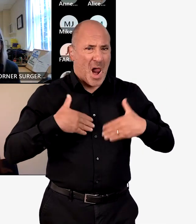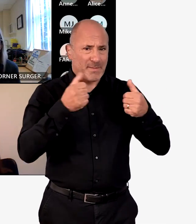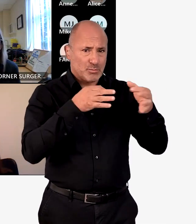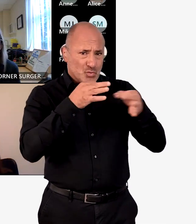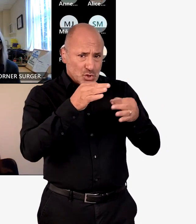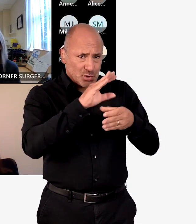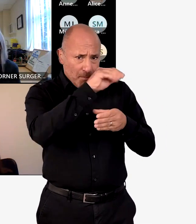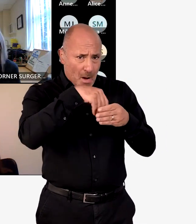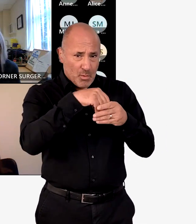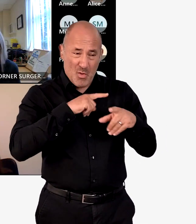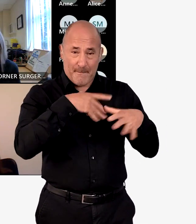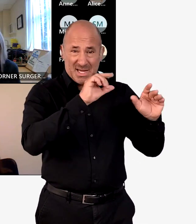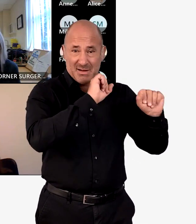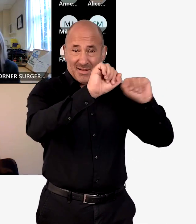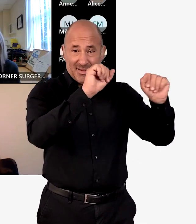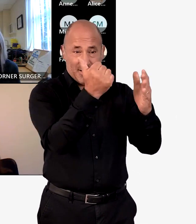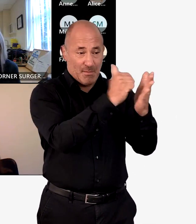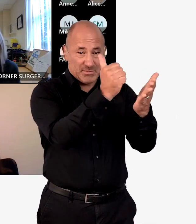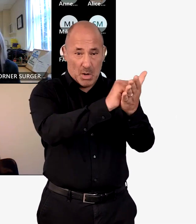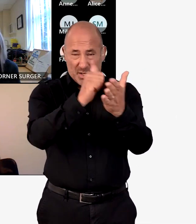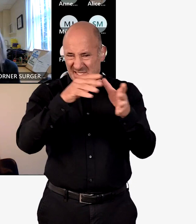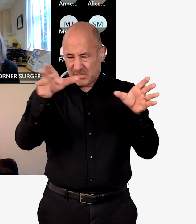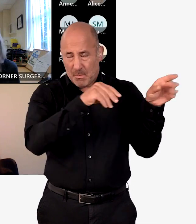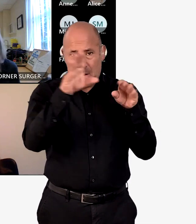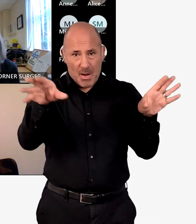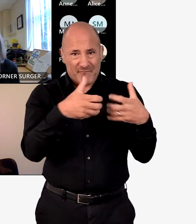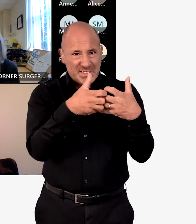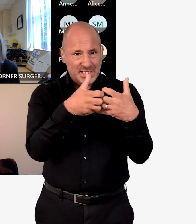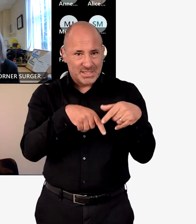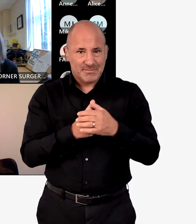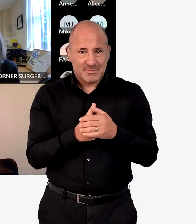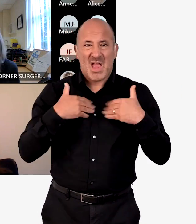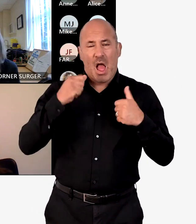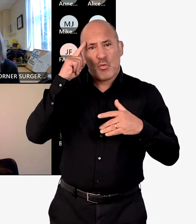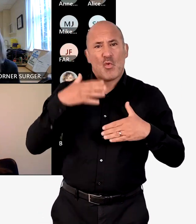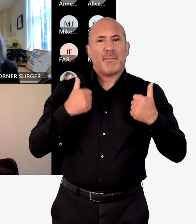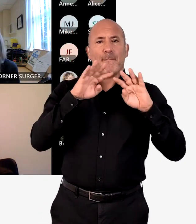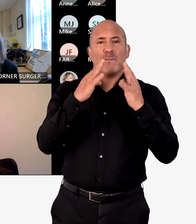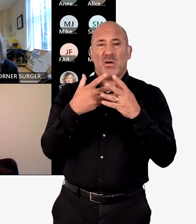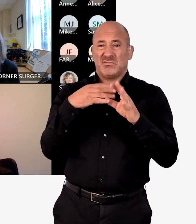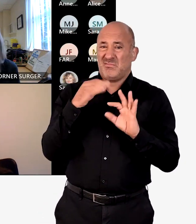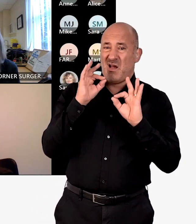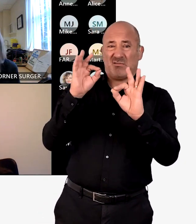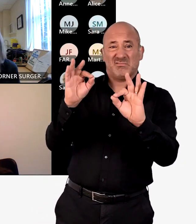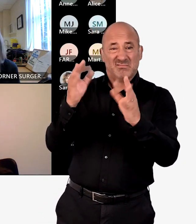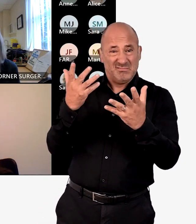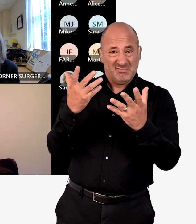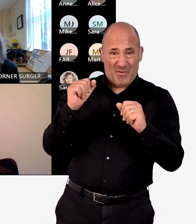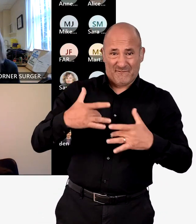health and well-being strategies that have been published by each of our health and well-being boards. Health and well-being boards are asked to respond with